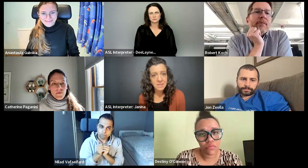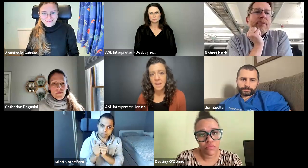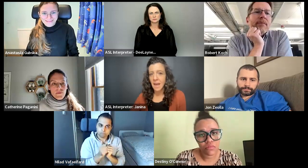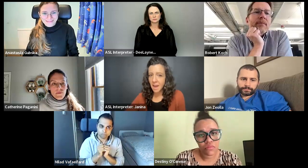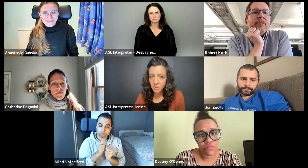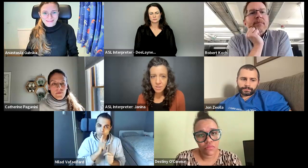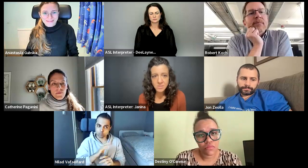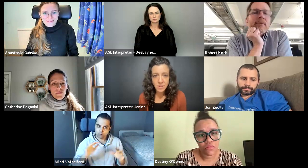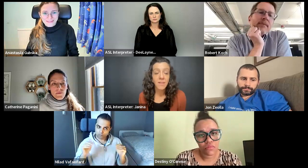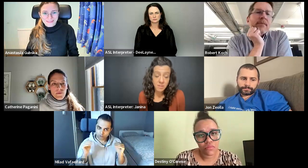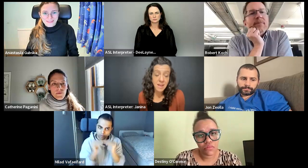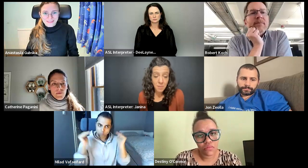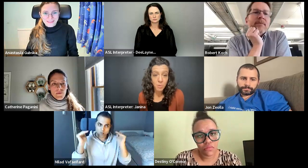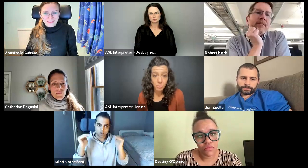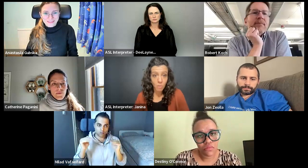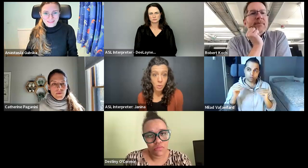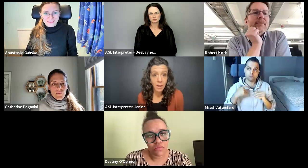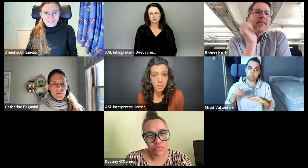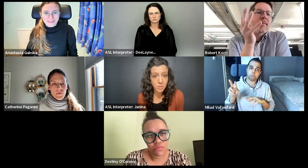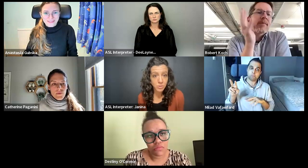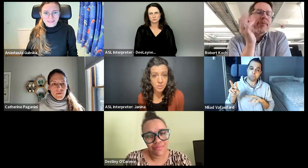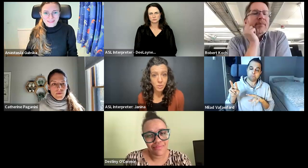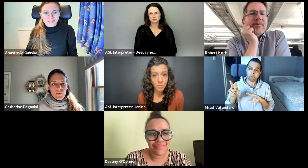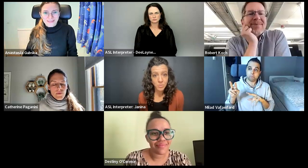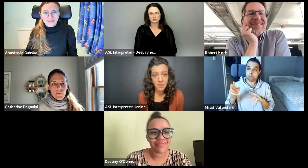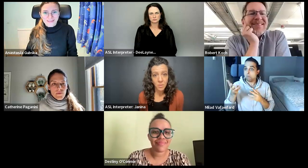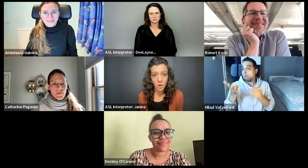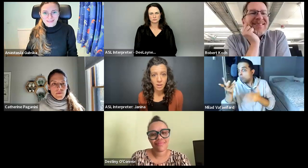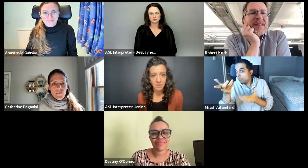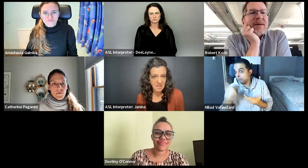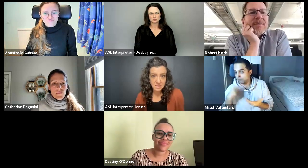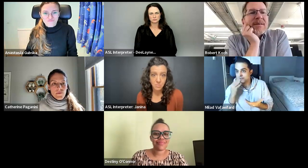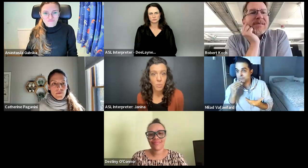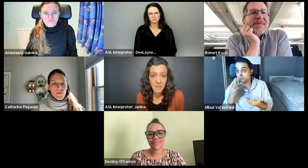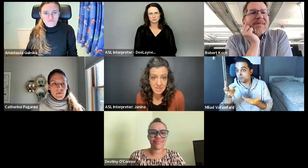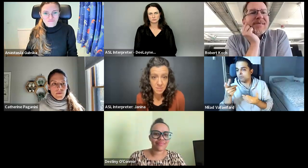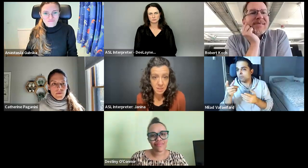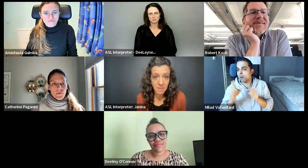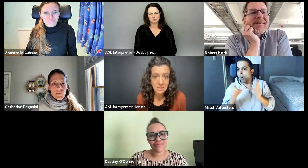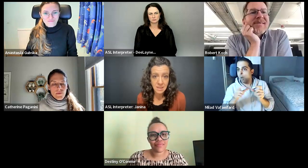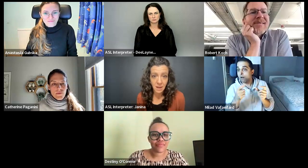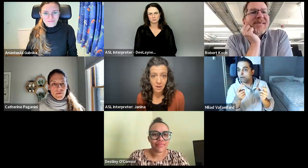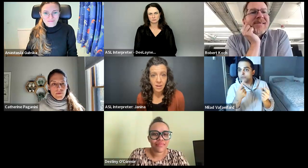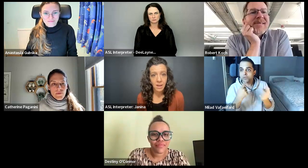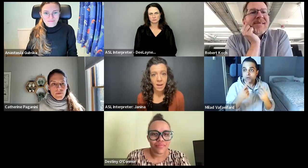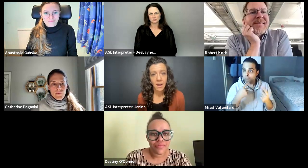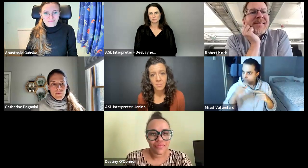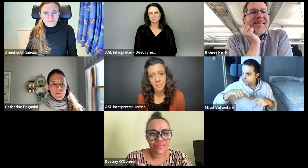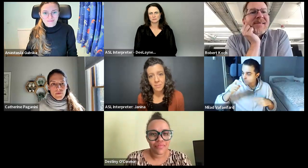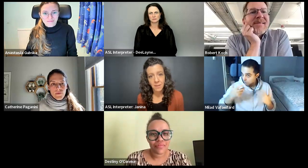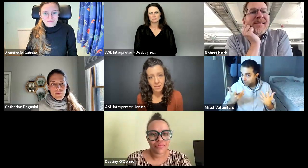U S everyone is deaf people are required to use interpreters when they work. That's what accessibility means there.